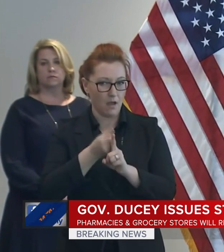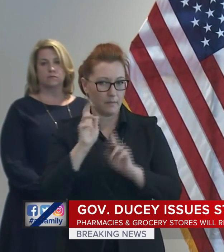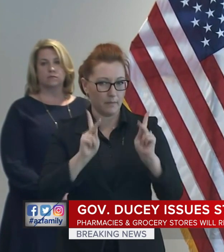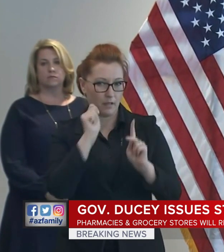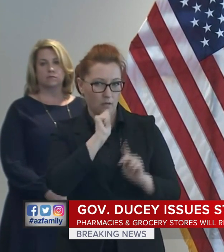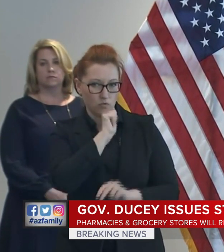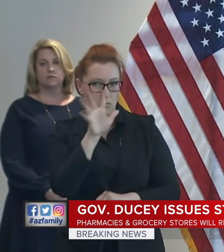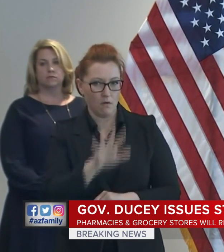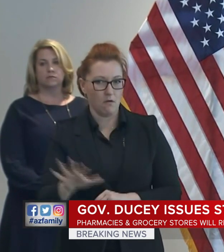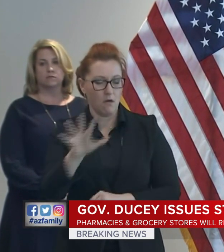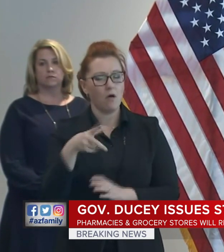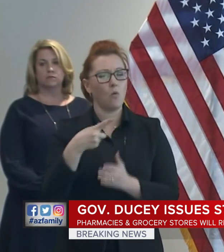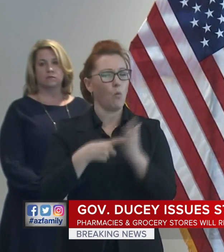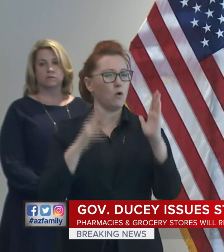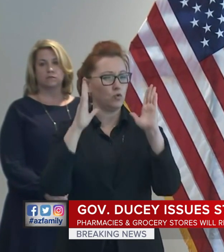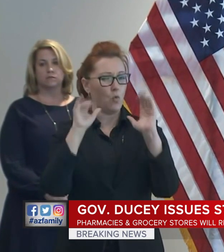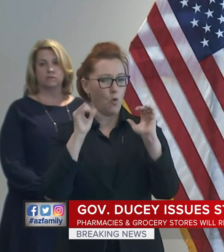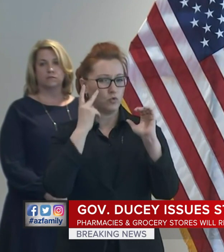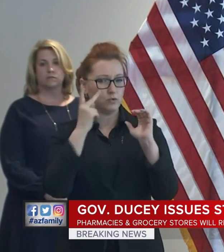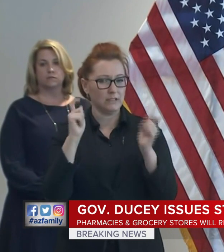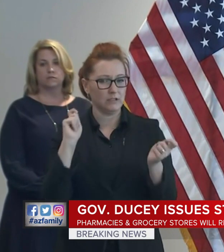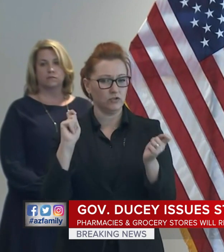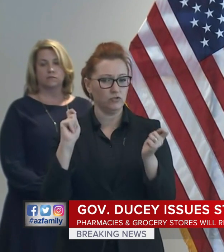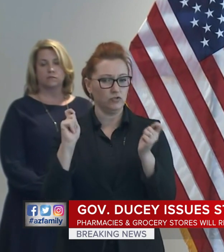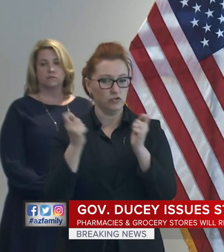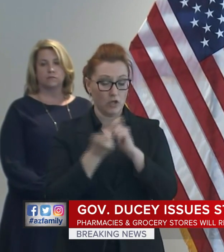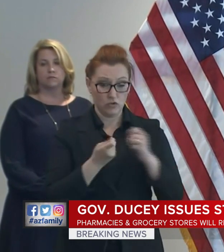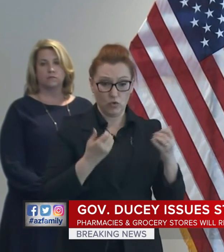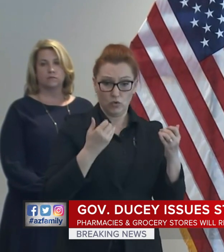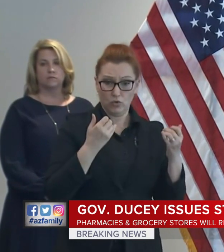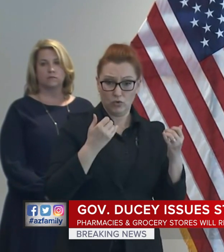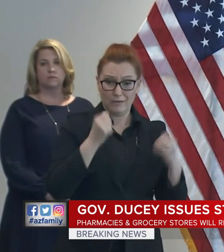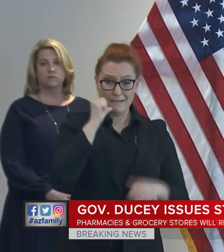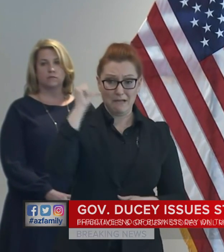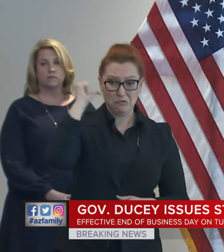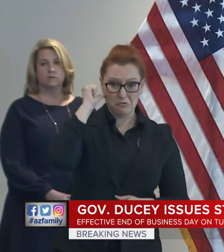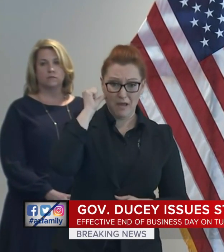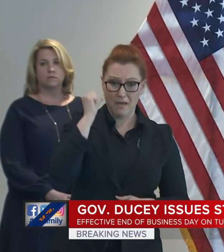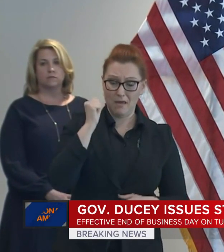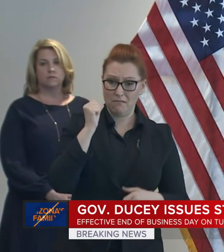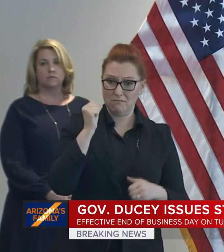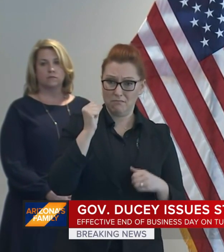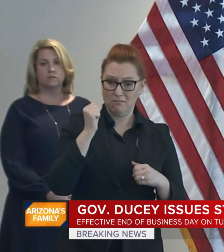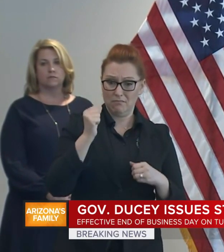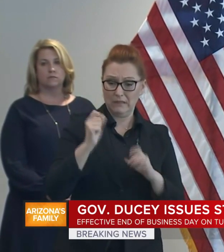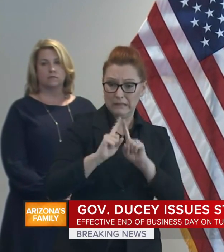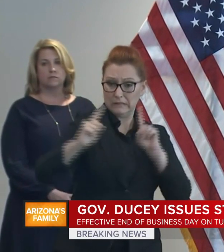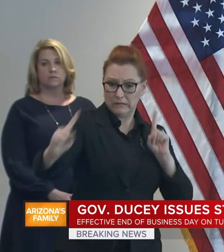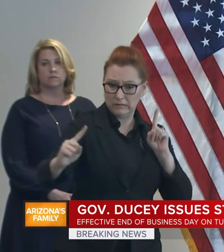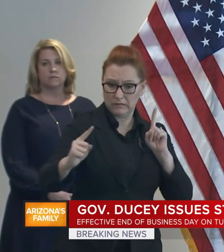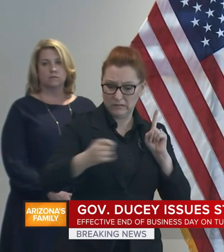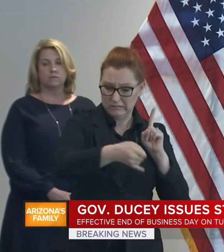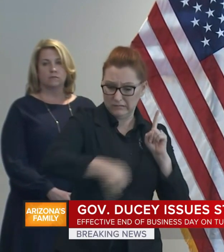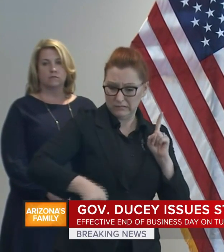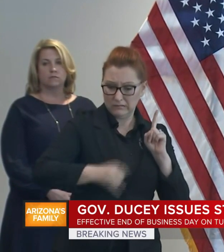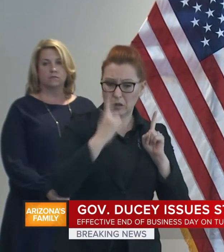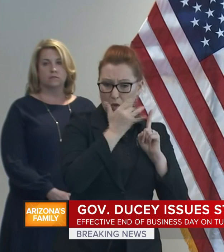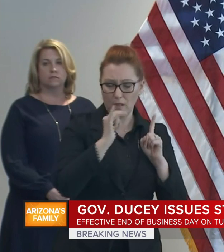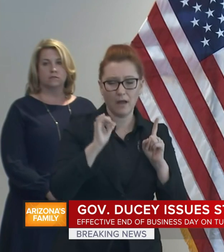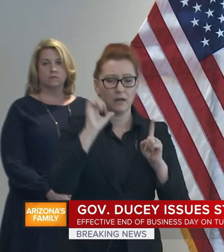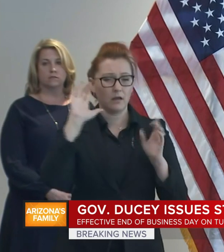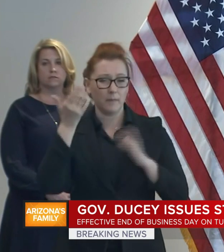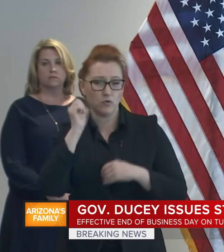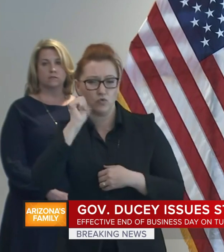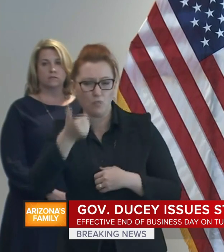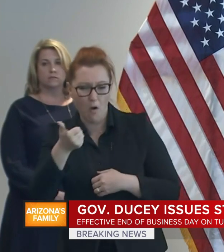what do you want to see change compared from today to tomorrow for the business and kind of going off and out of that? How does